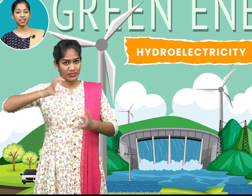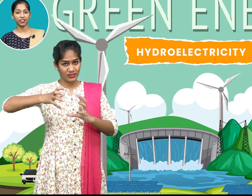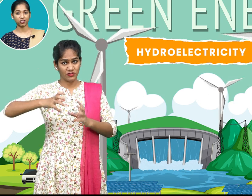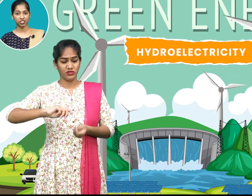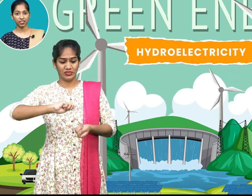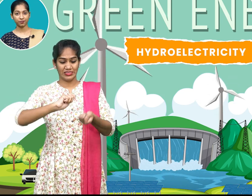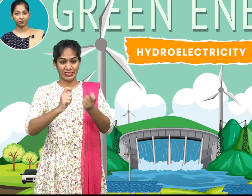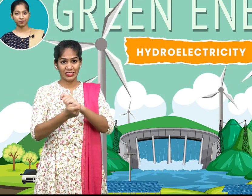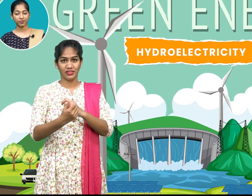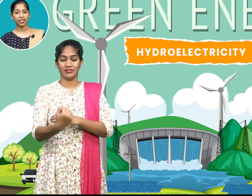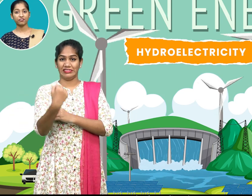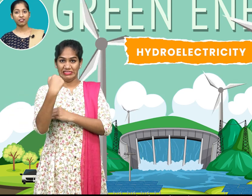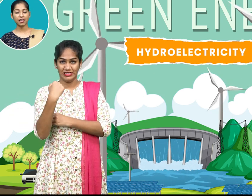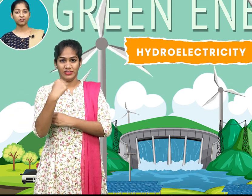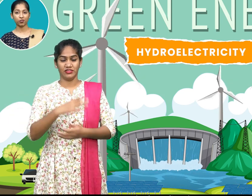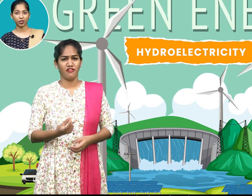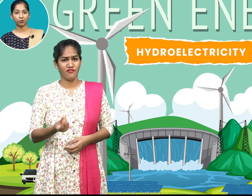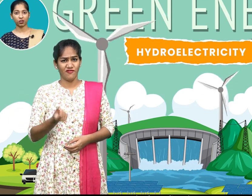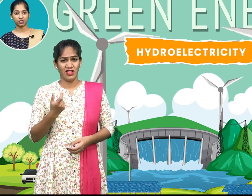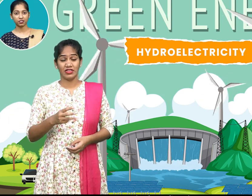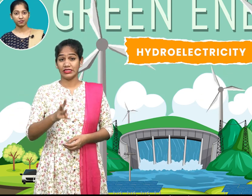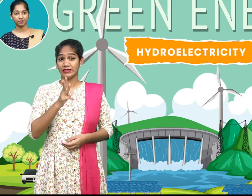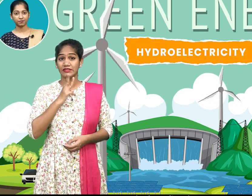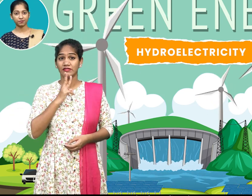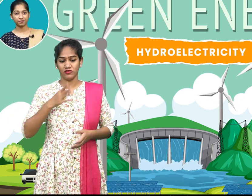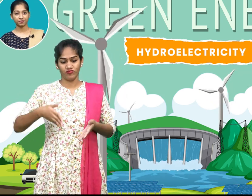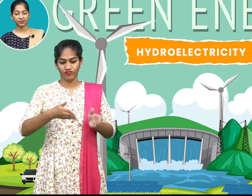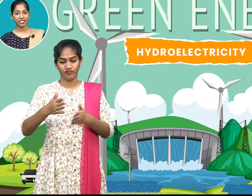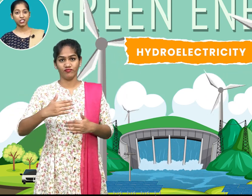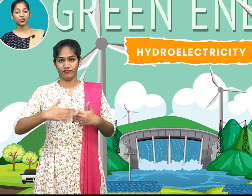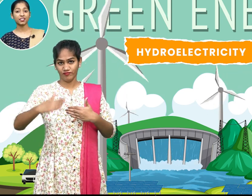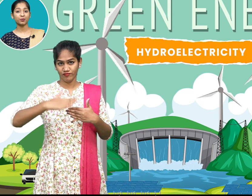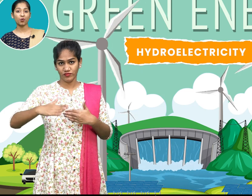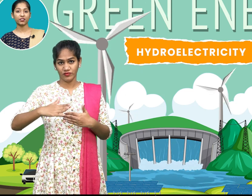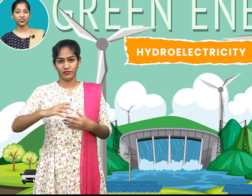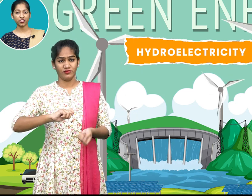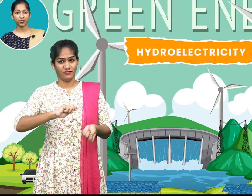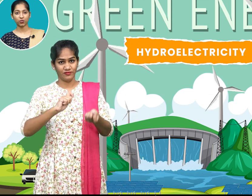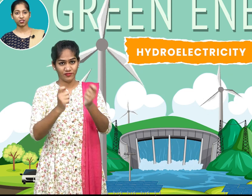energy in fast flowing water into an important resource